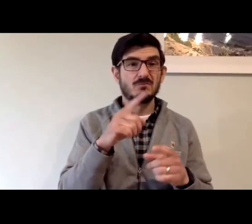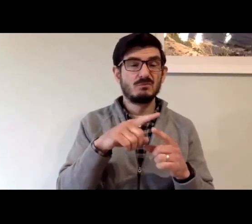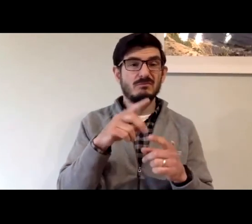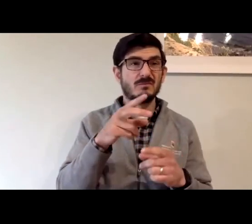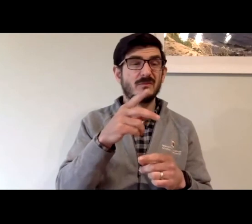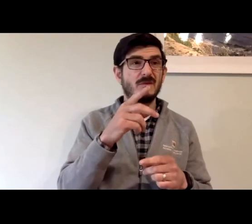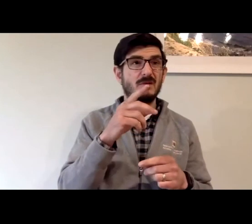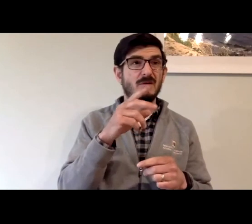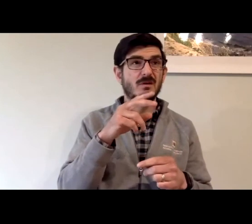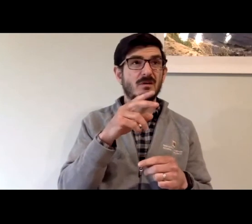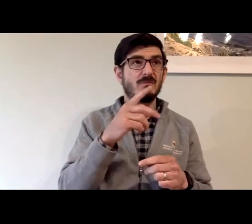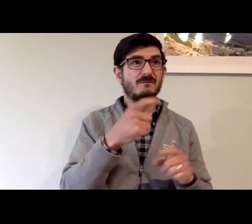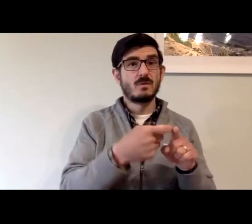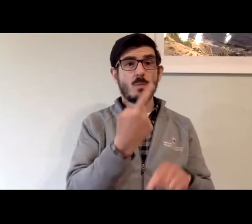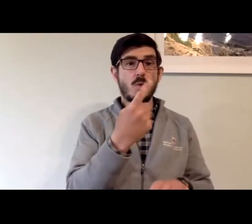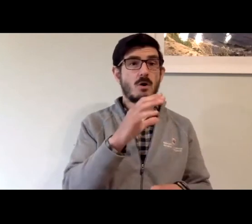within a call.